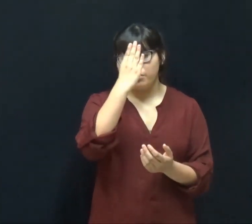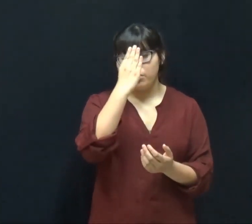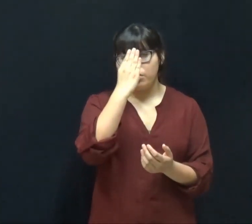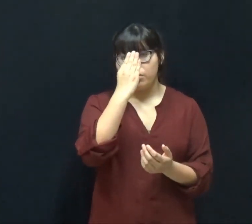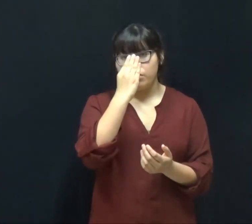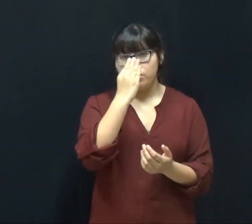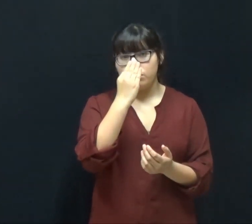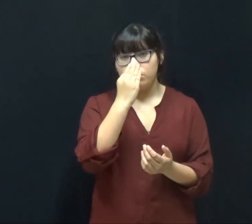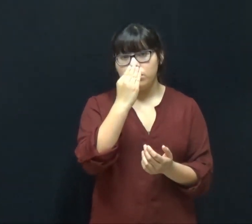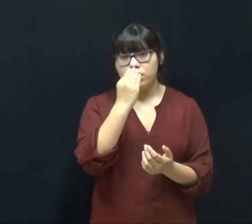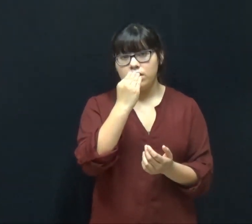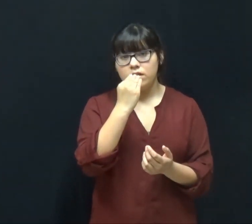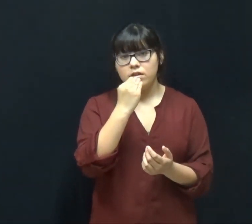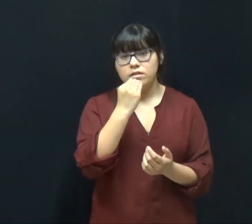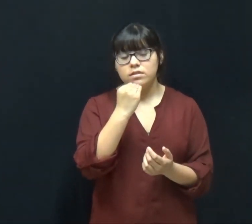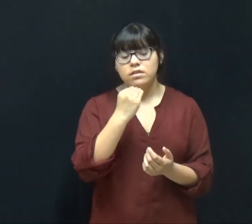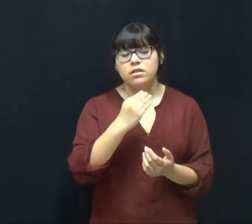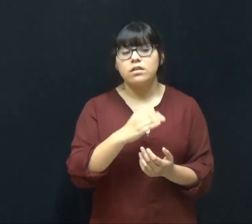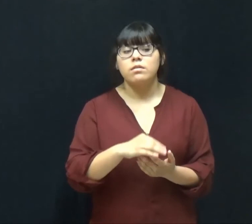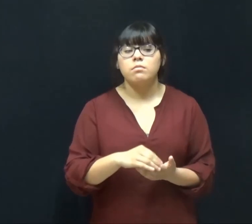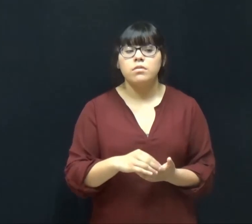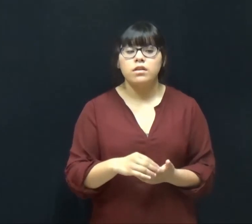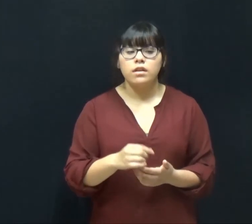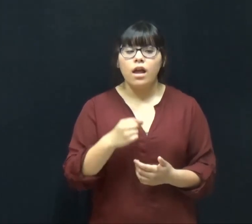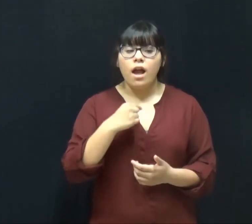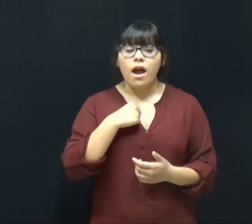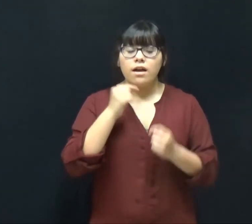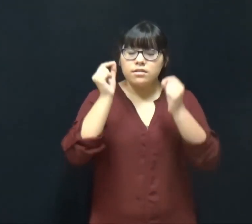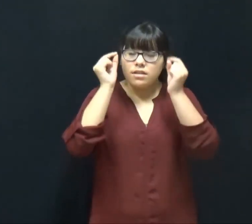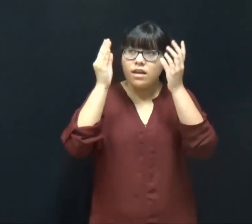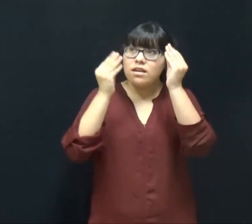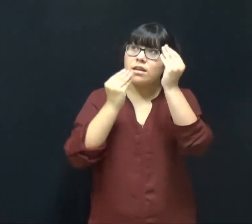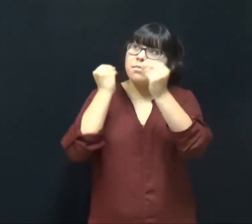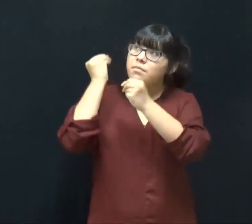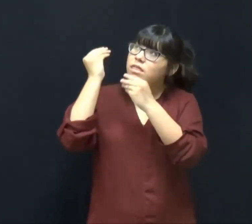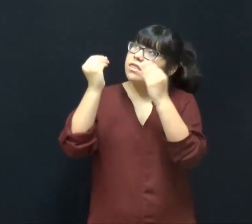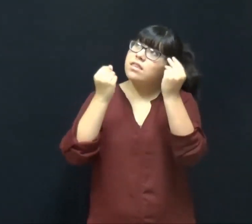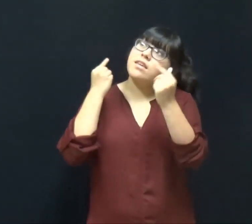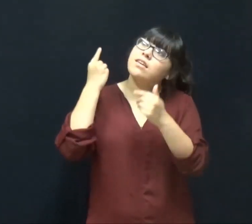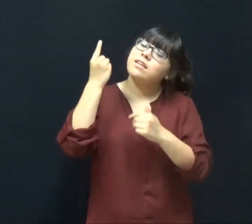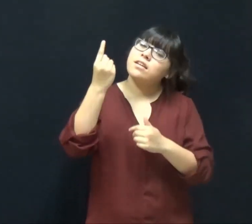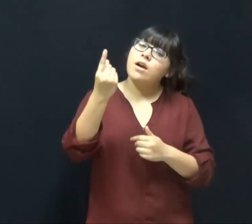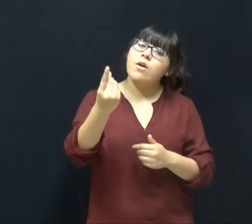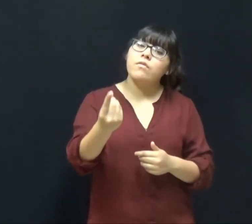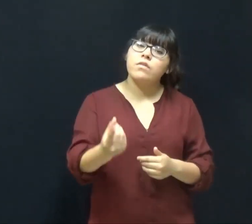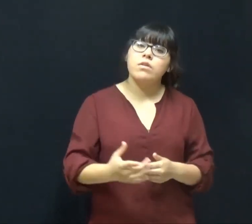world is sleeping I stay up and think of you